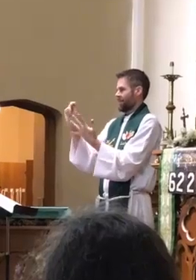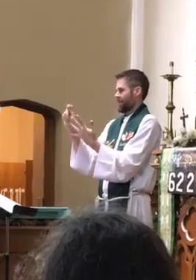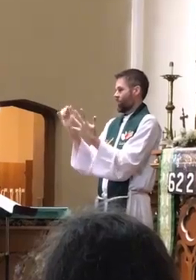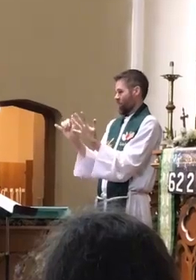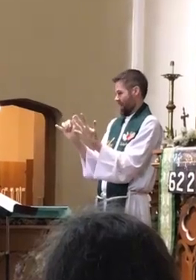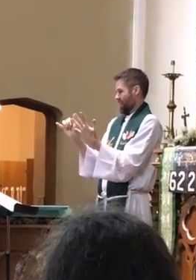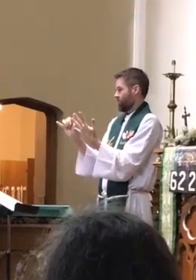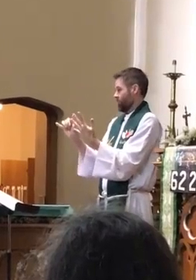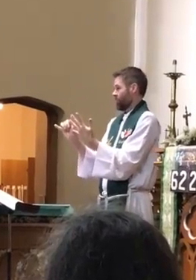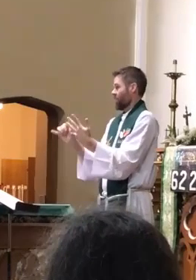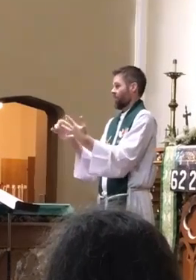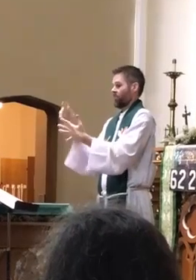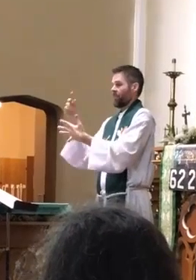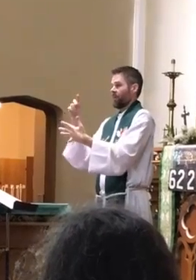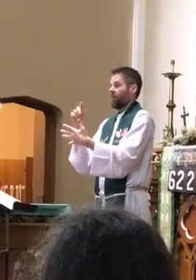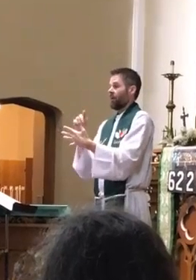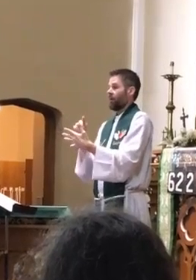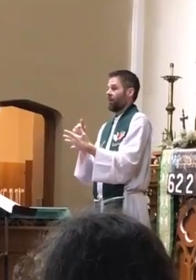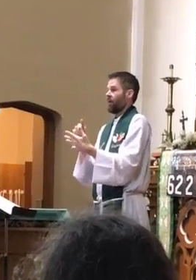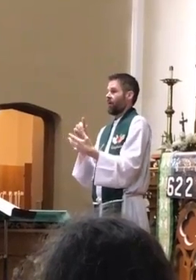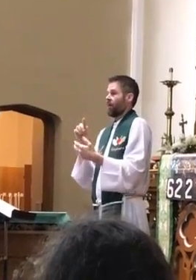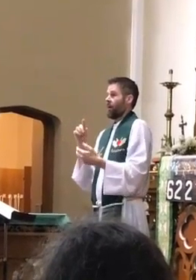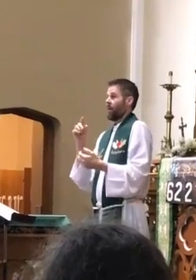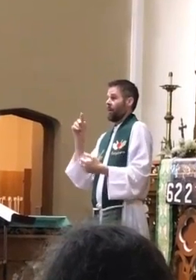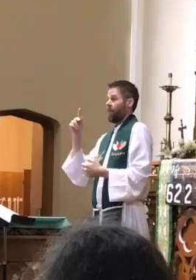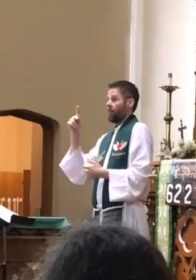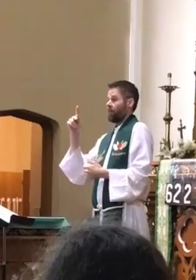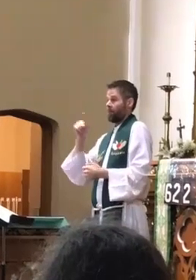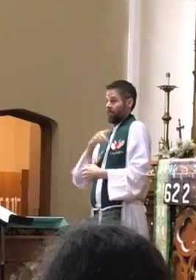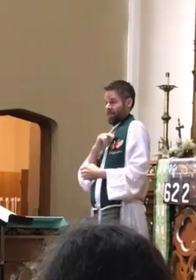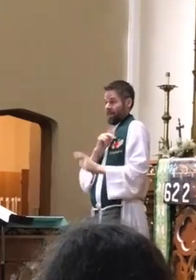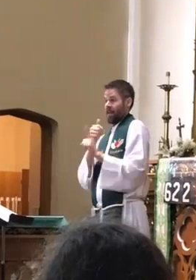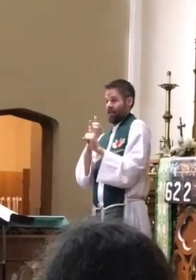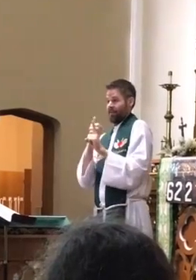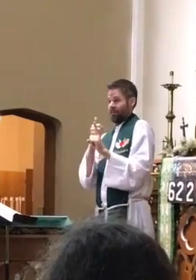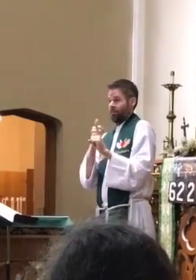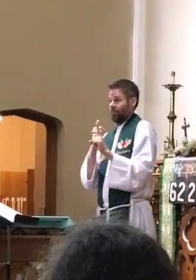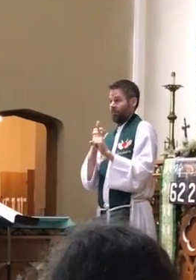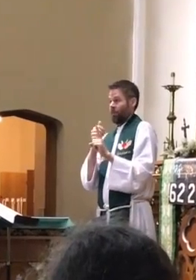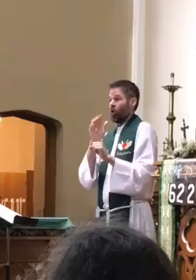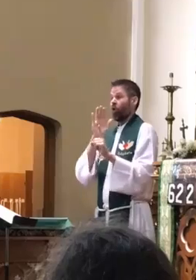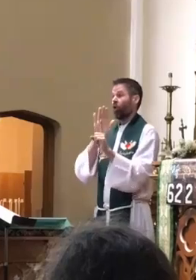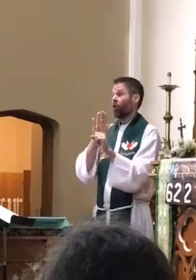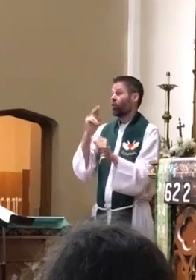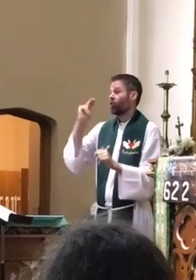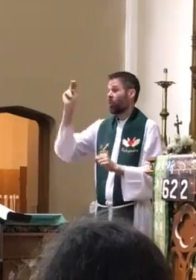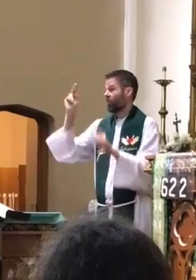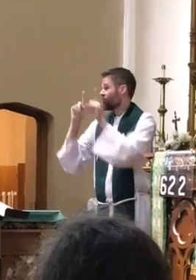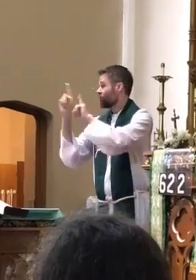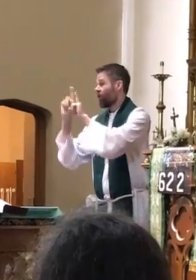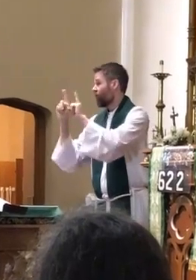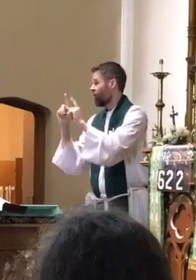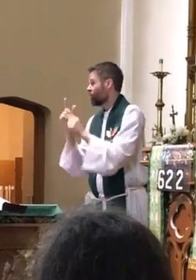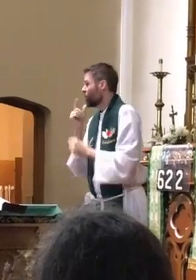So I want to talk a little bit about what her name might stand for, P-A-T-T-Y. P,